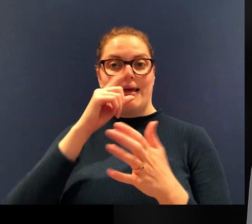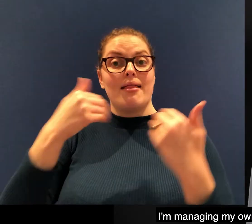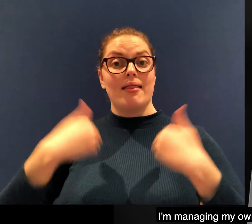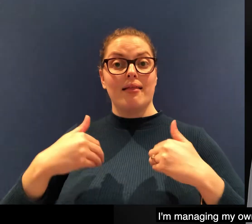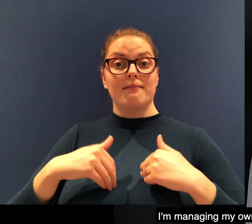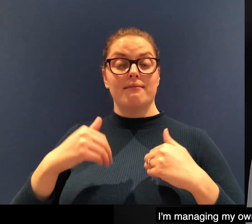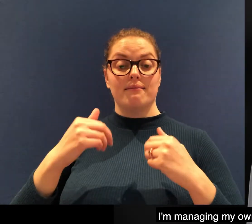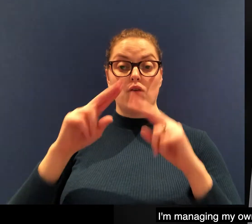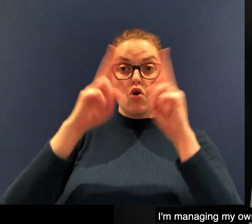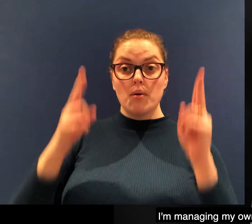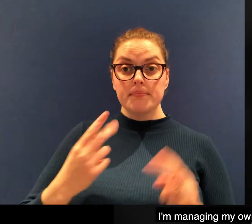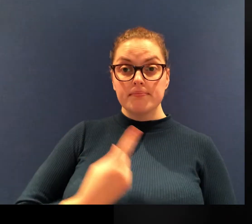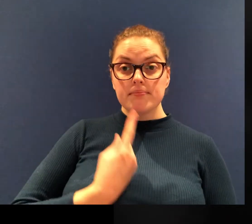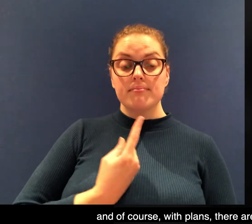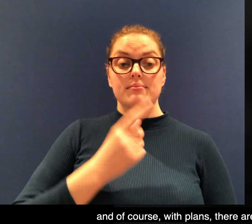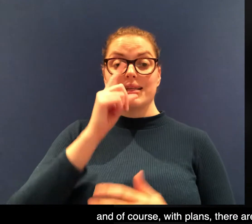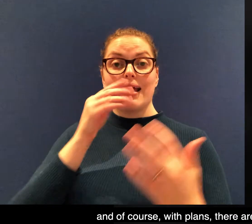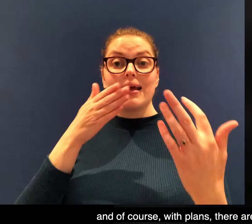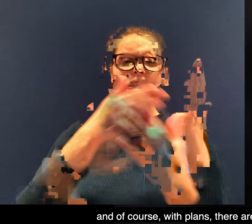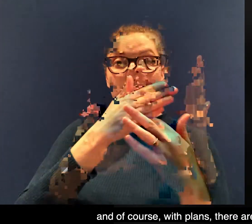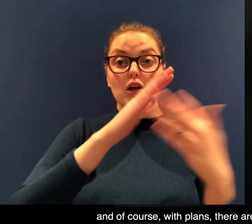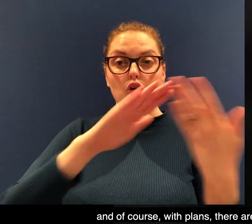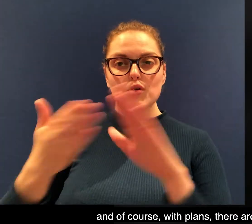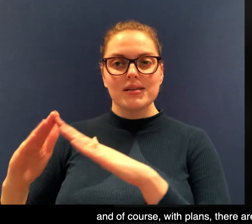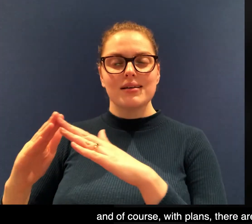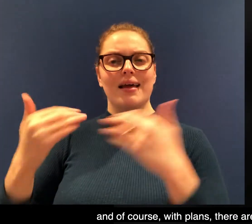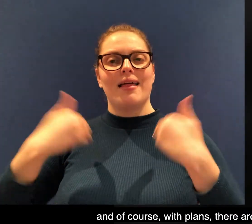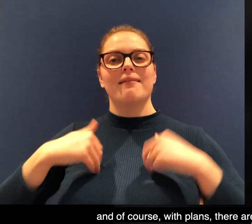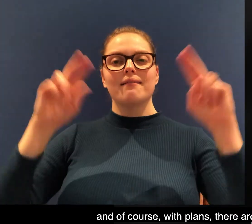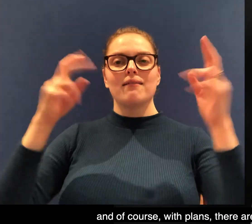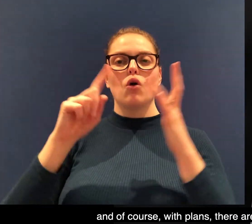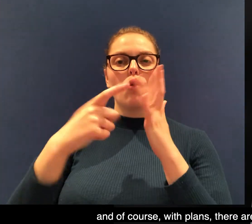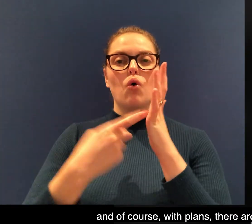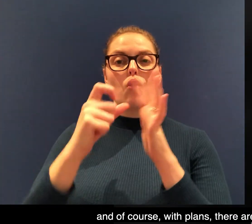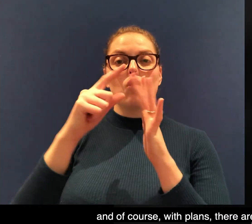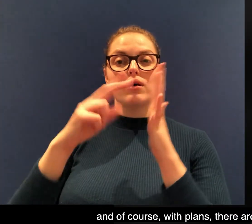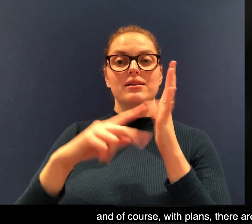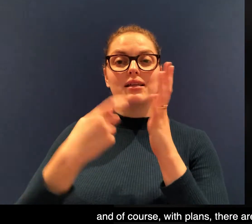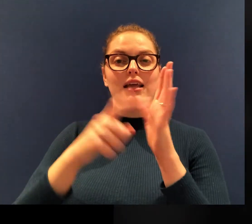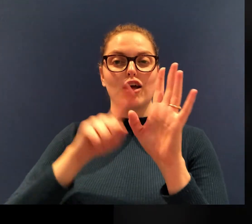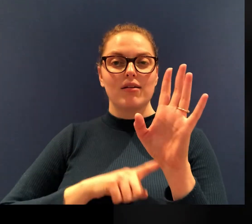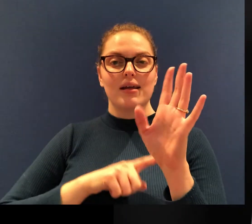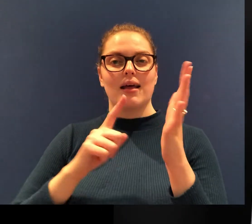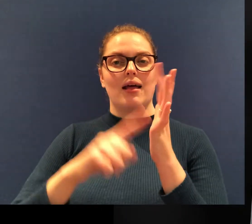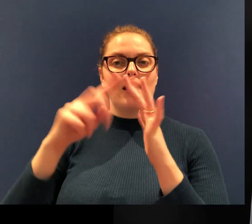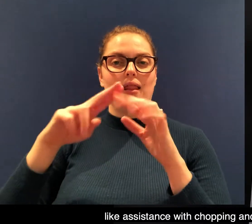I'm managing my own plan and of course when there are those basic things like